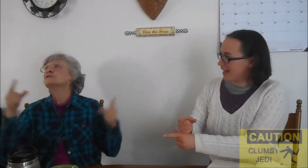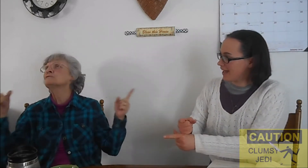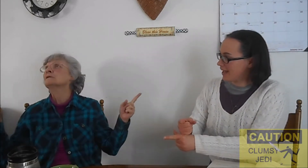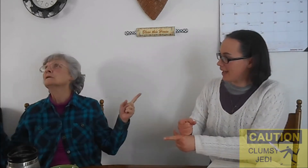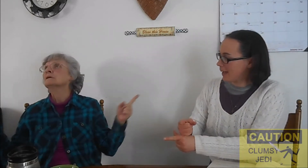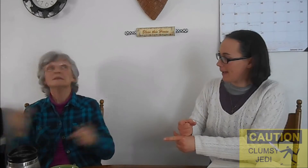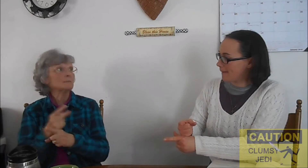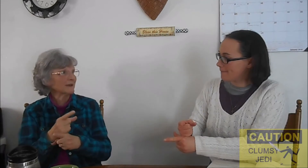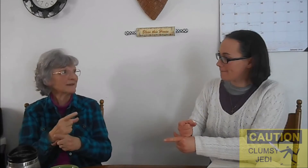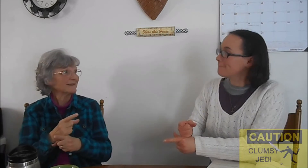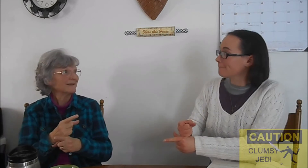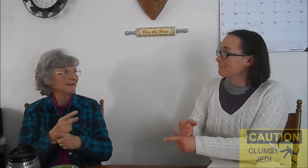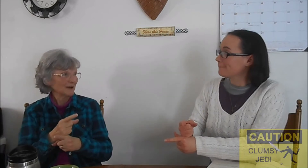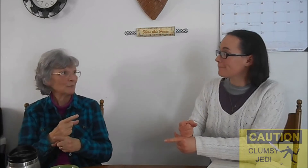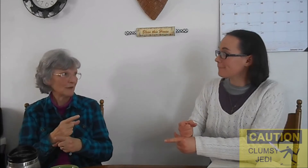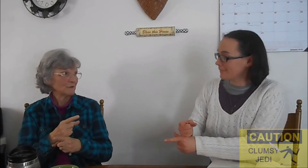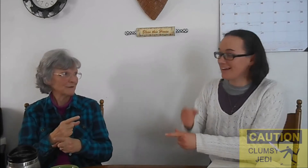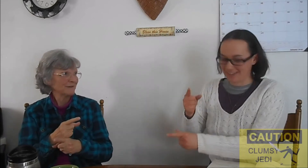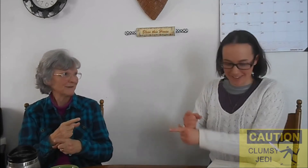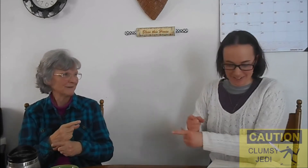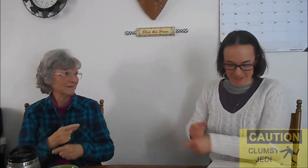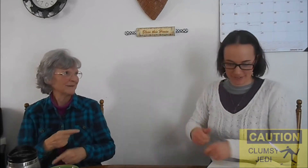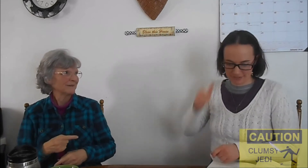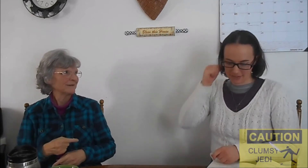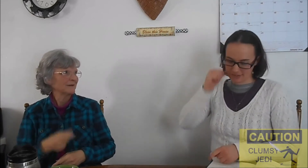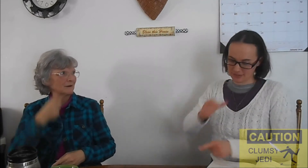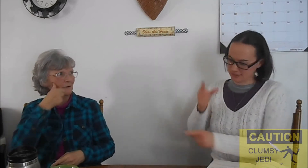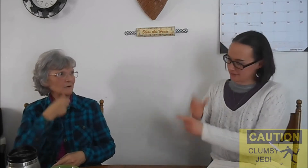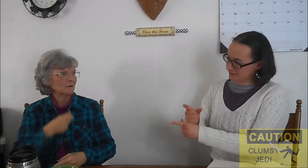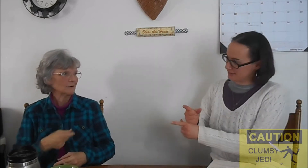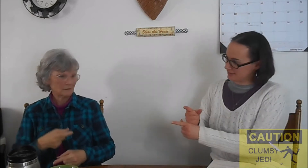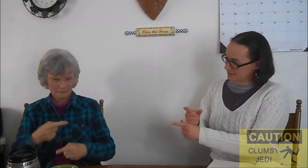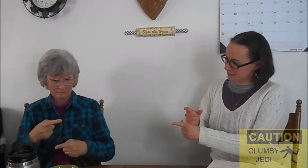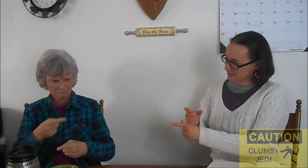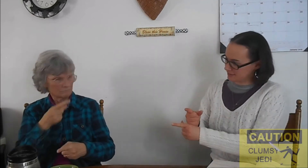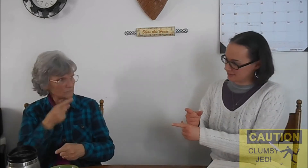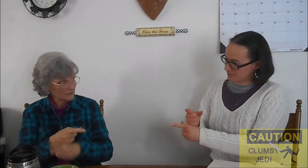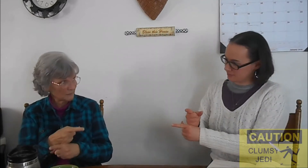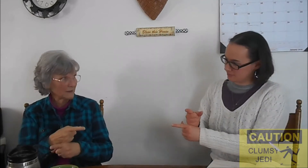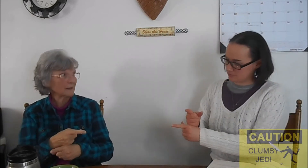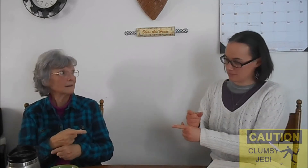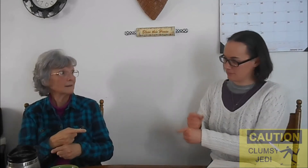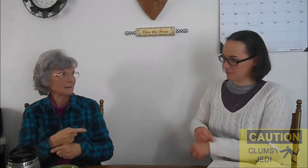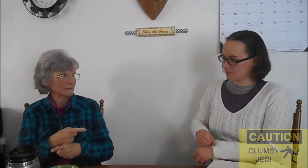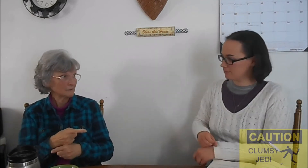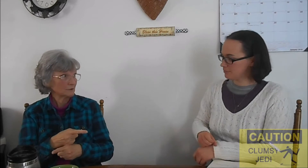Boy, brother, girl, sibling, sister,